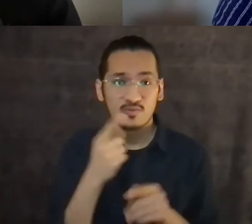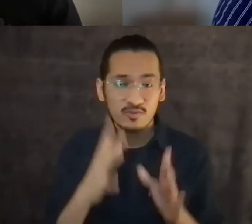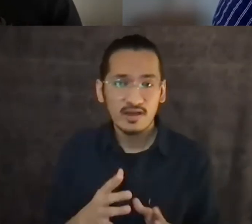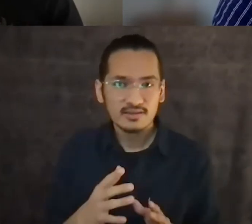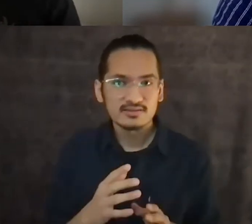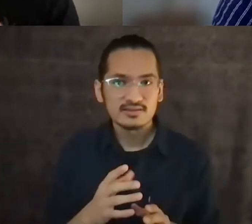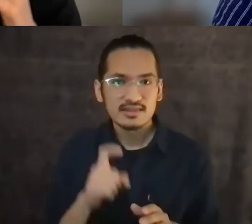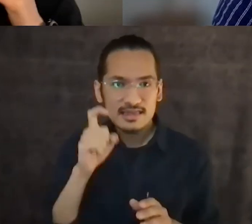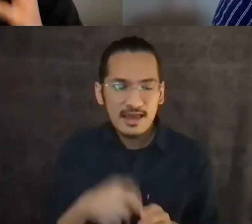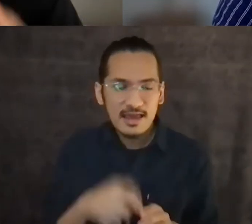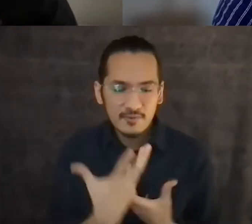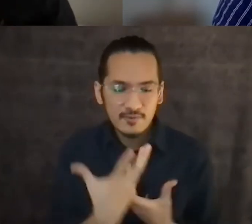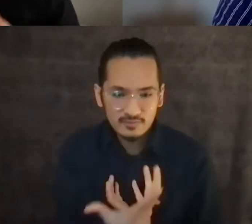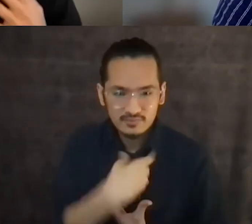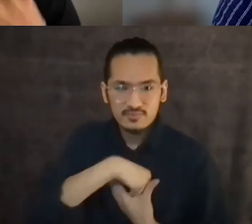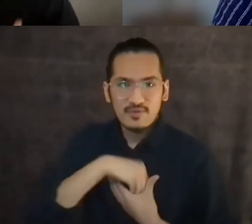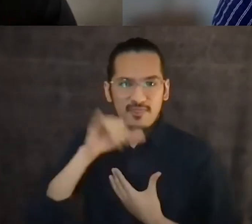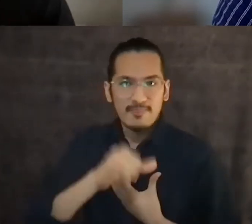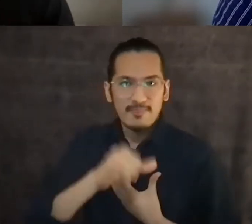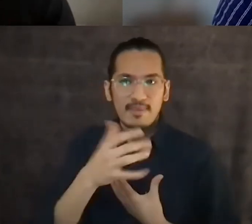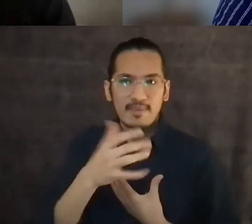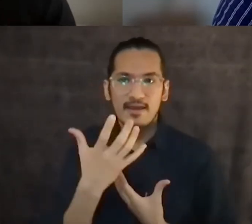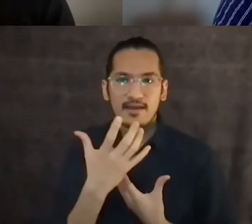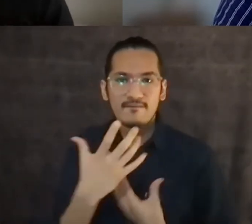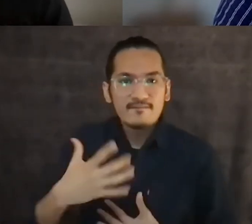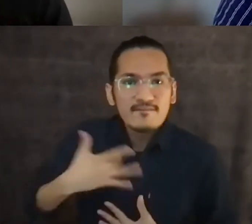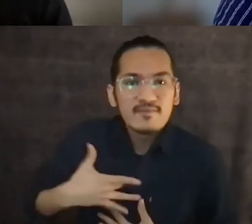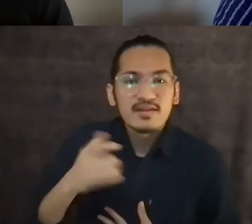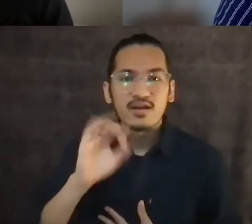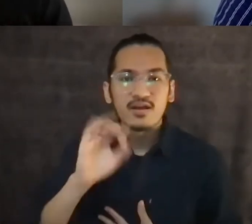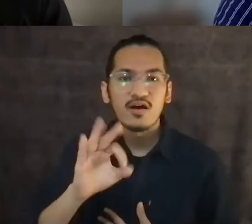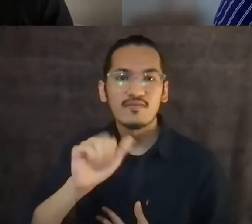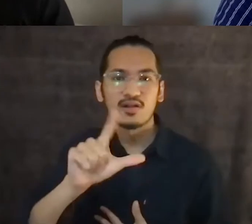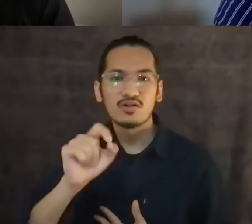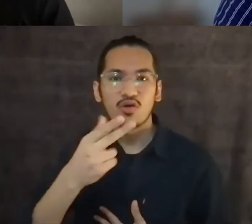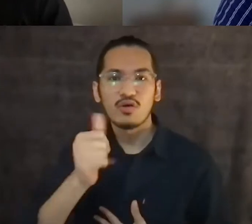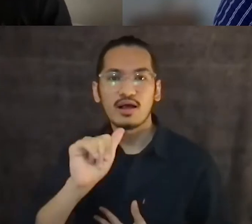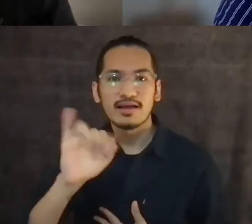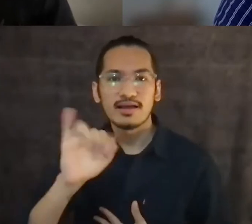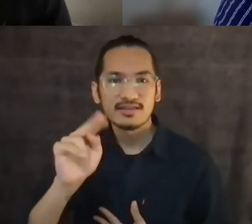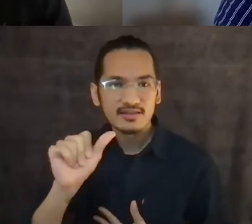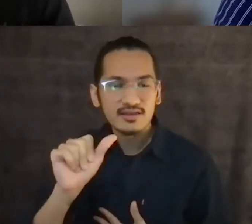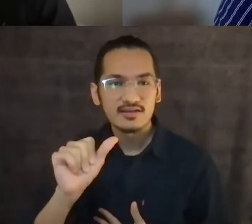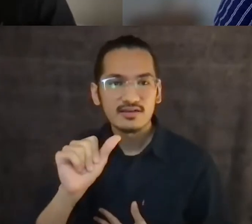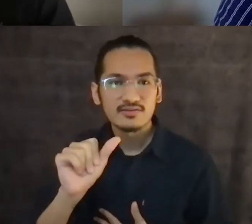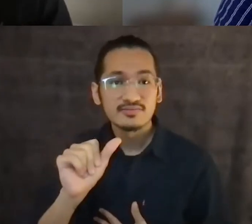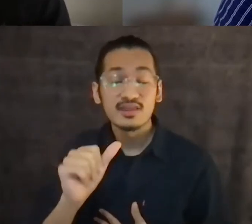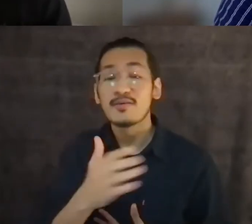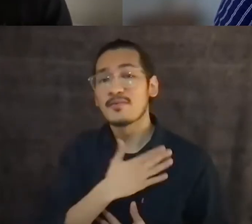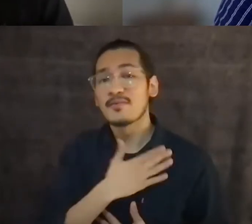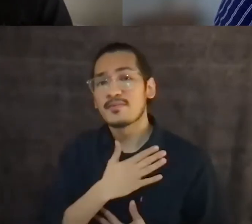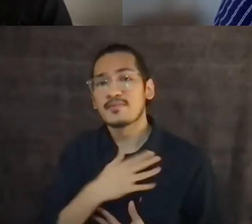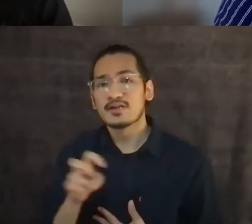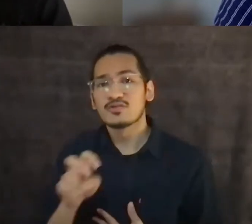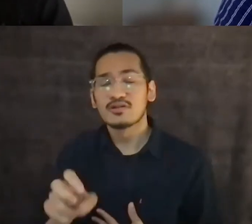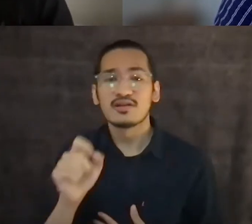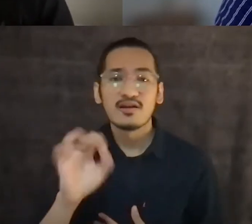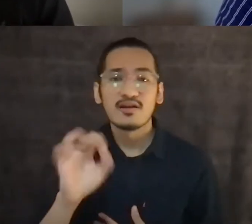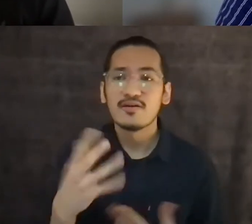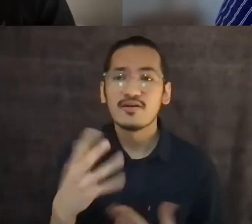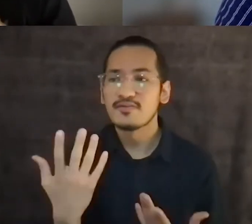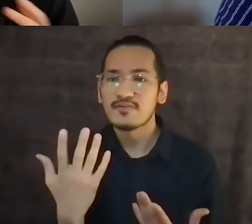And I think my interest in this really began as a queer wahine who,